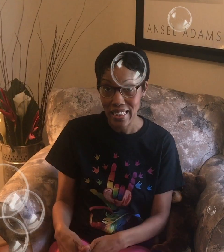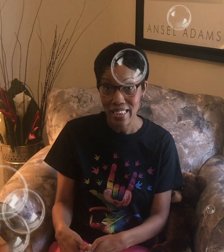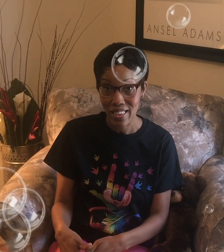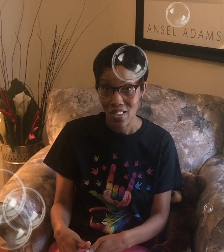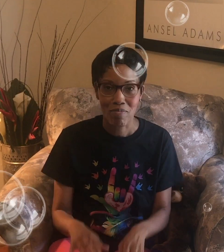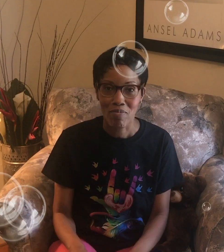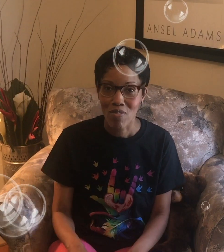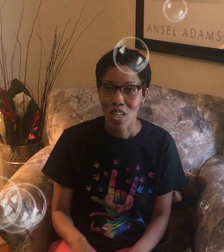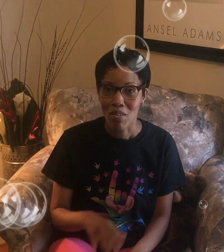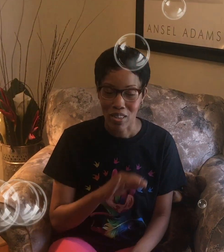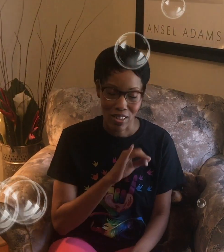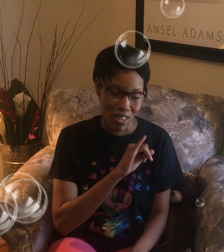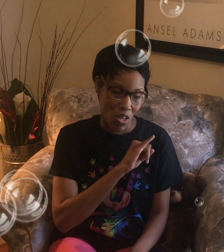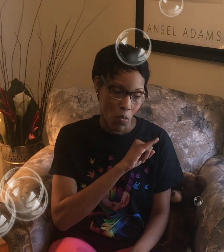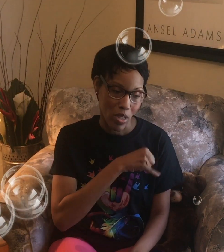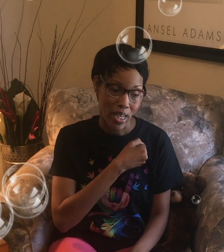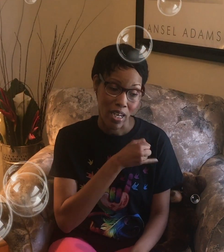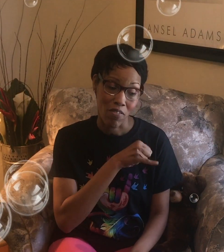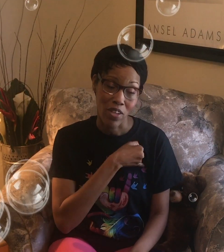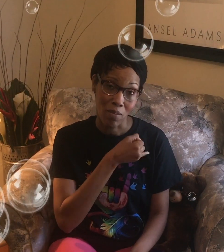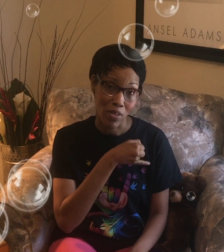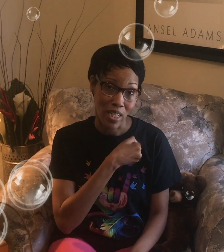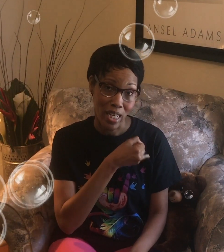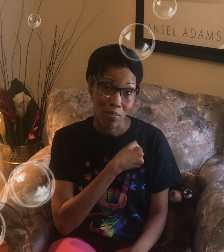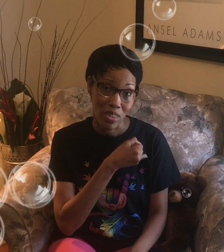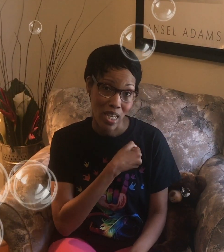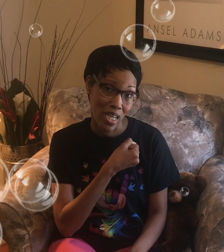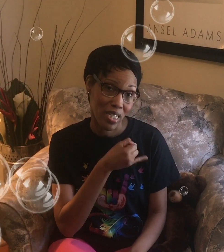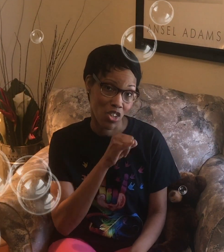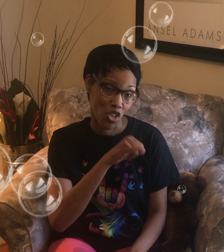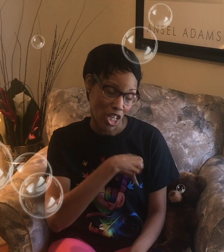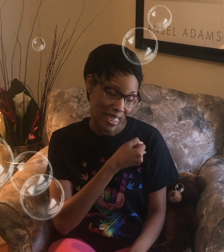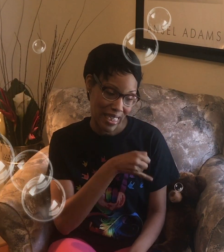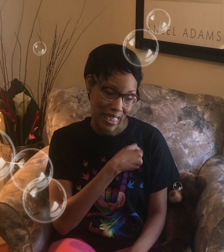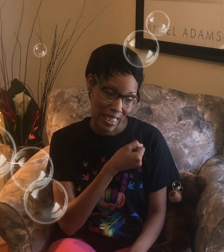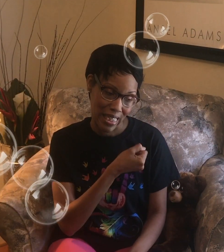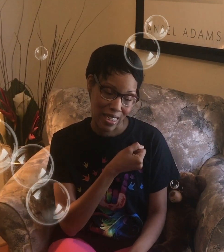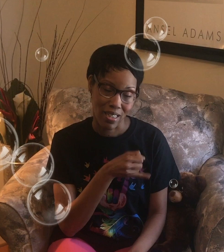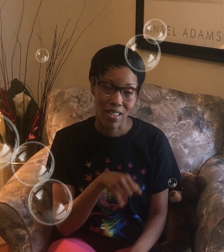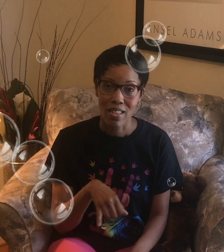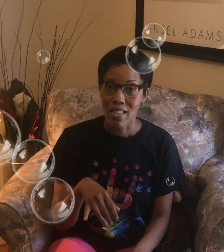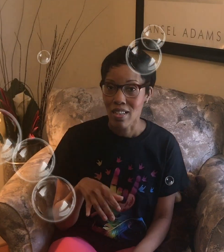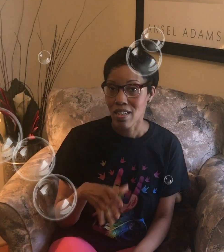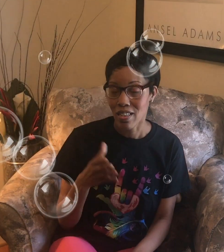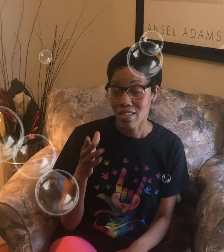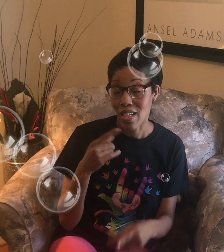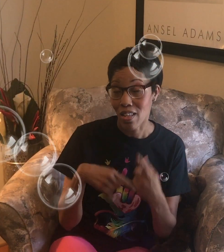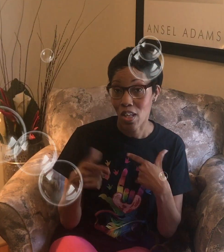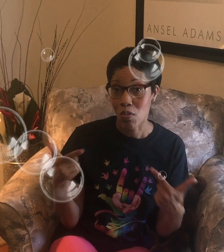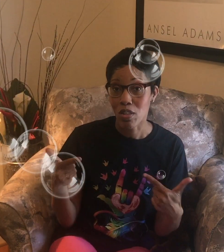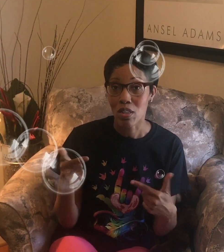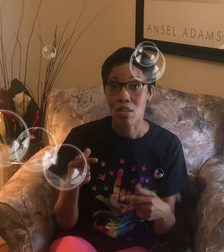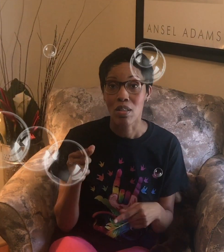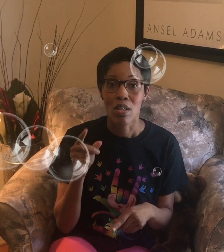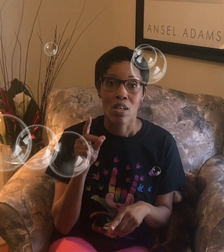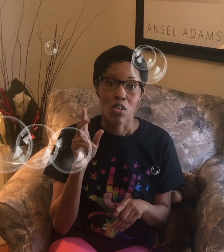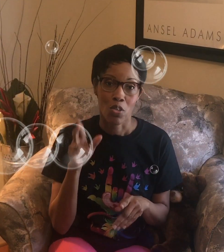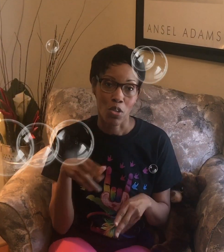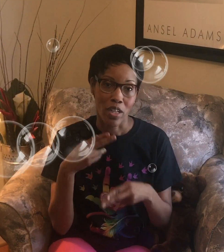gave him the name sign Jessie in sign language your name